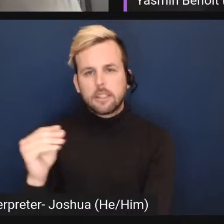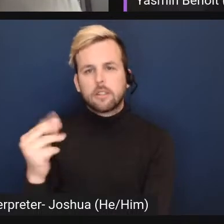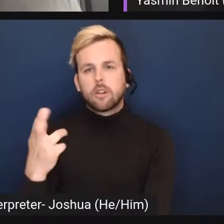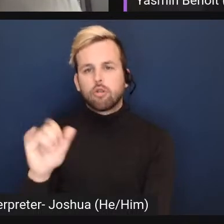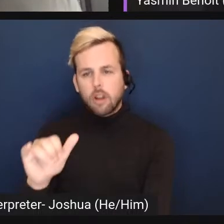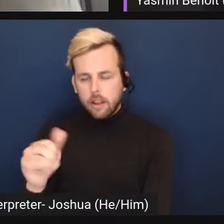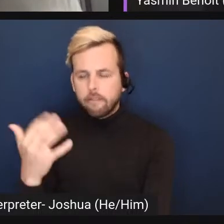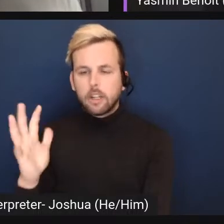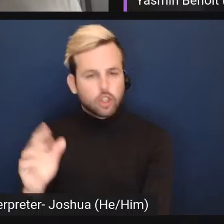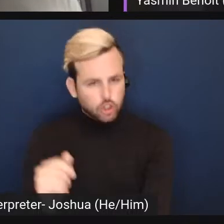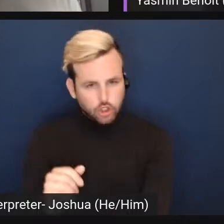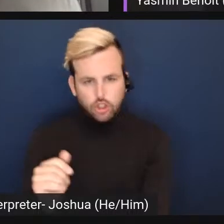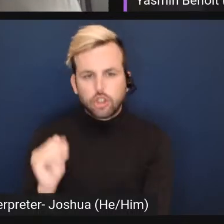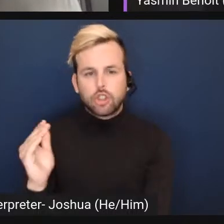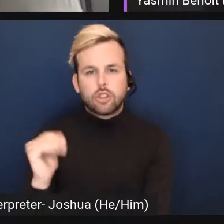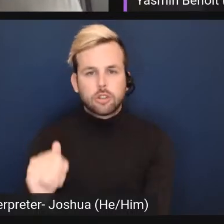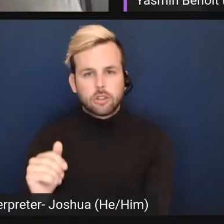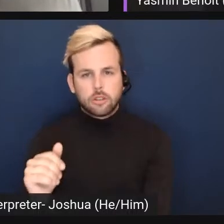one. Um,